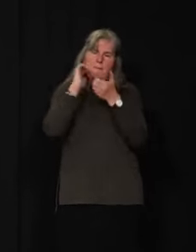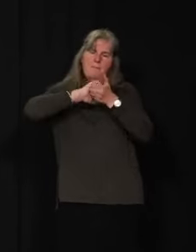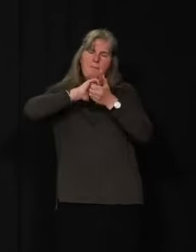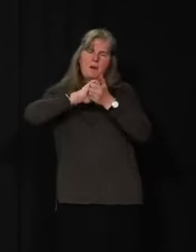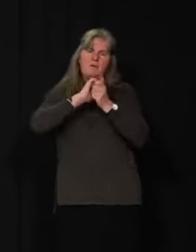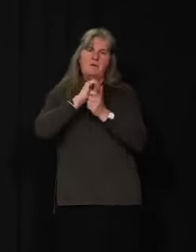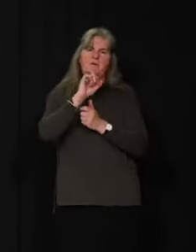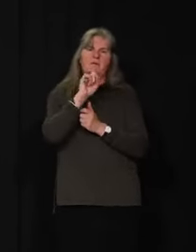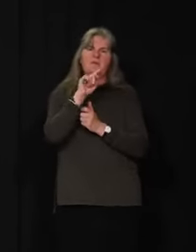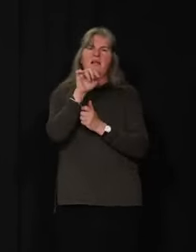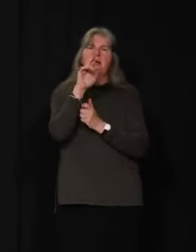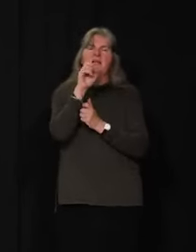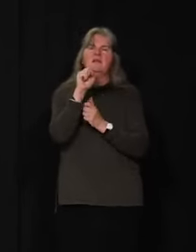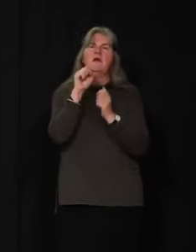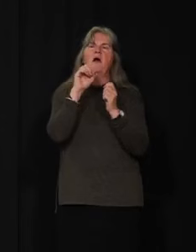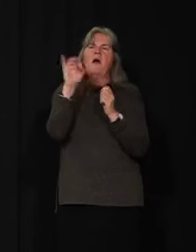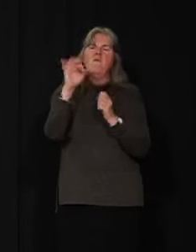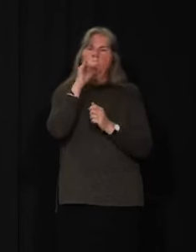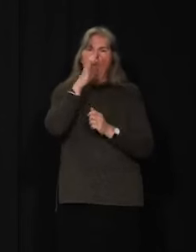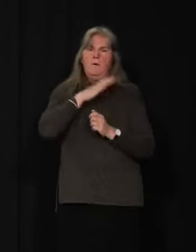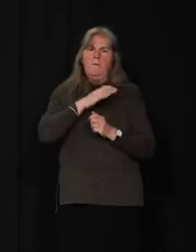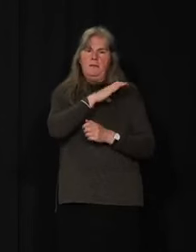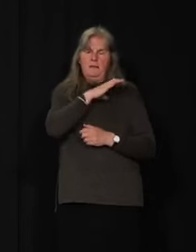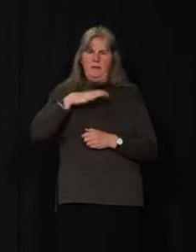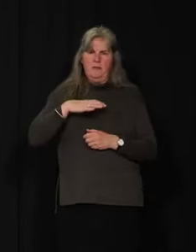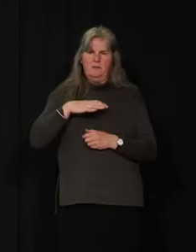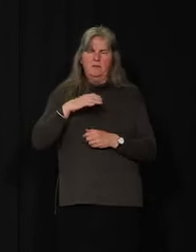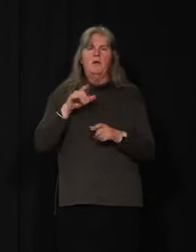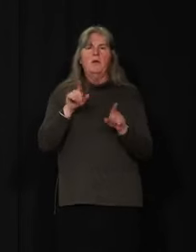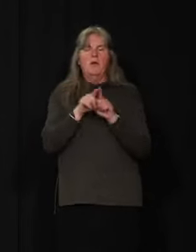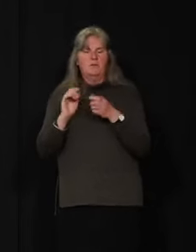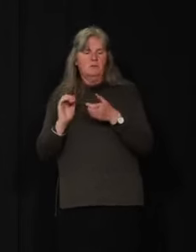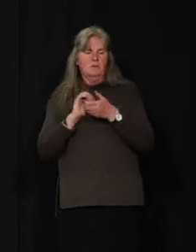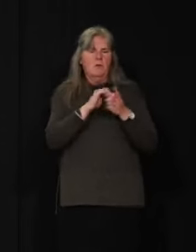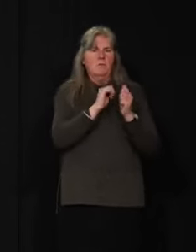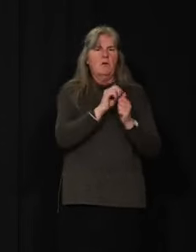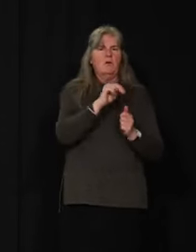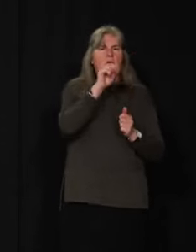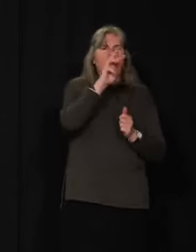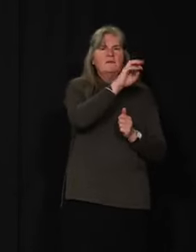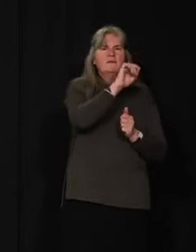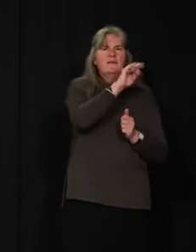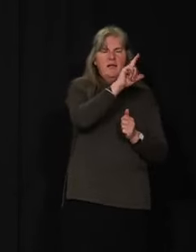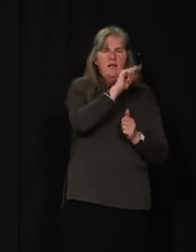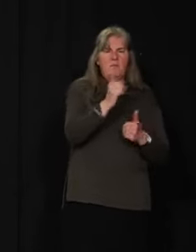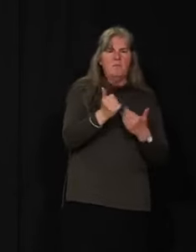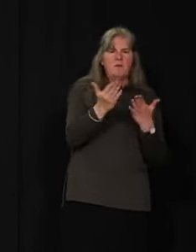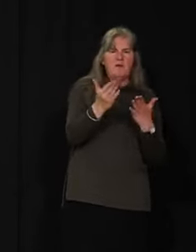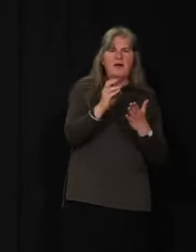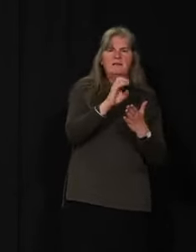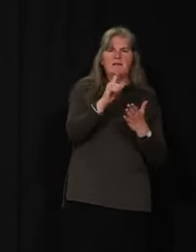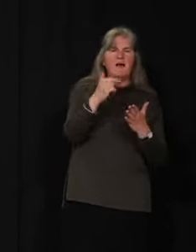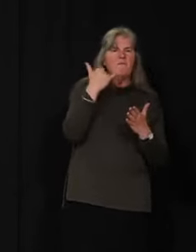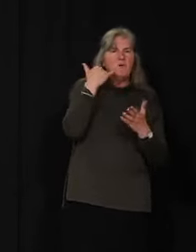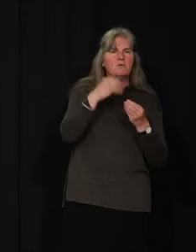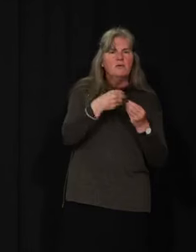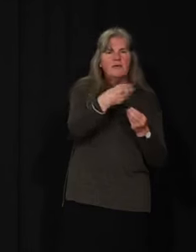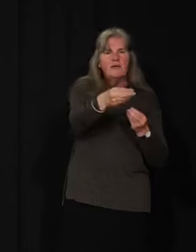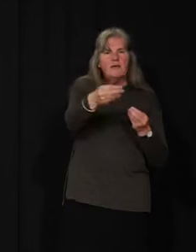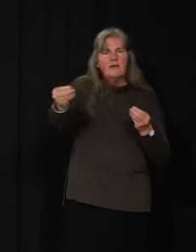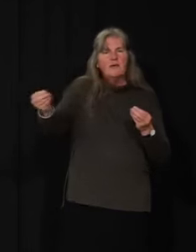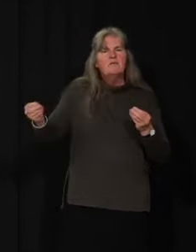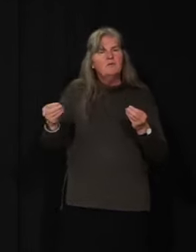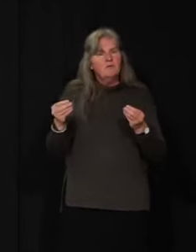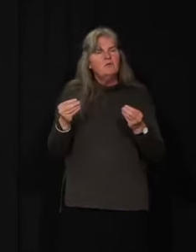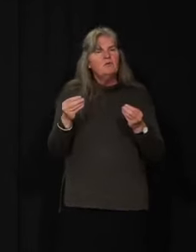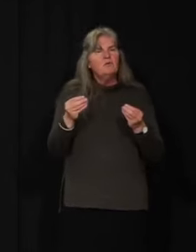Status of Women Council and also Northwest Tell to provide those phones with